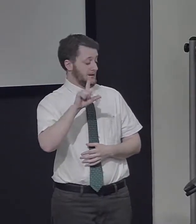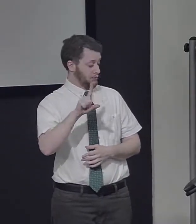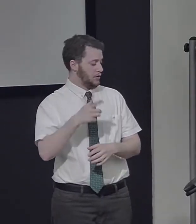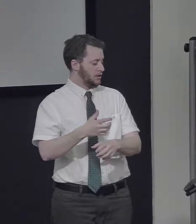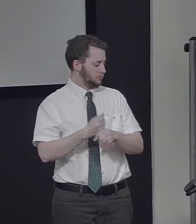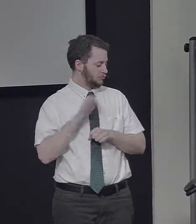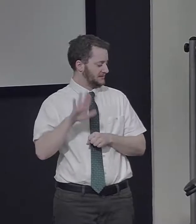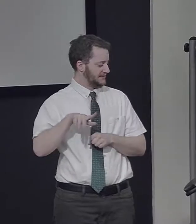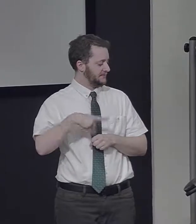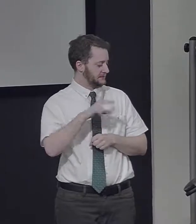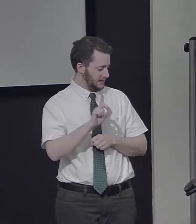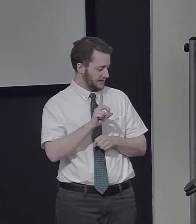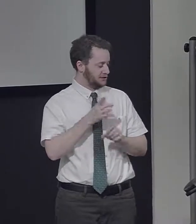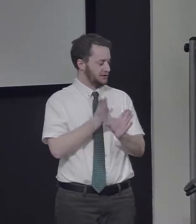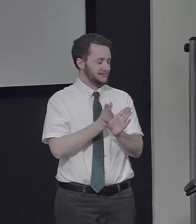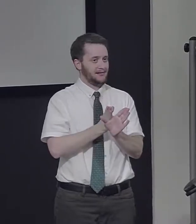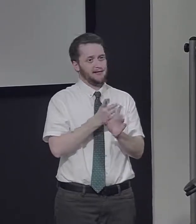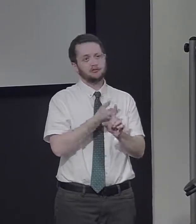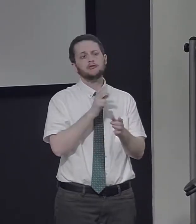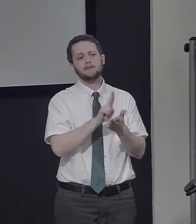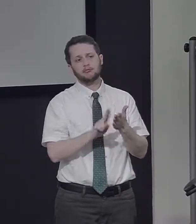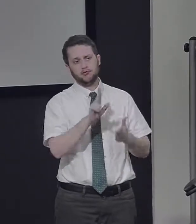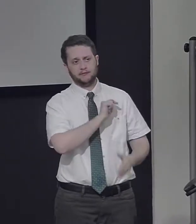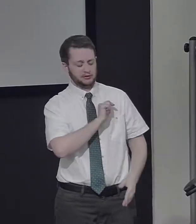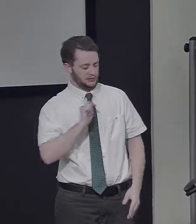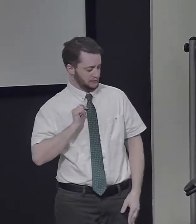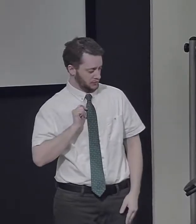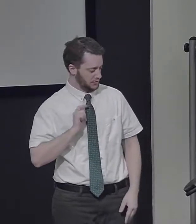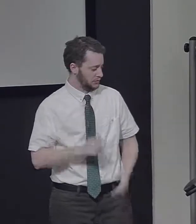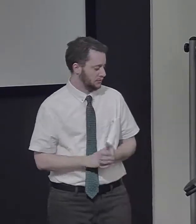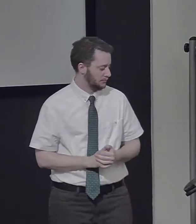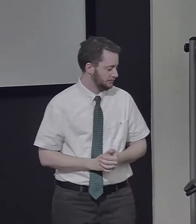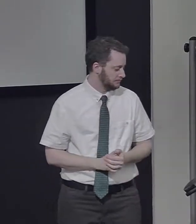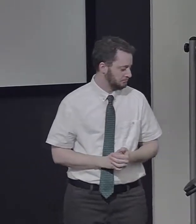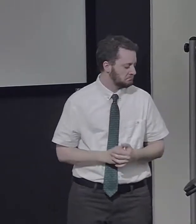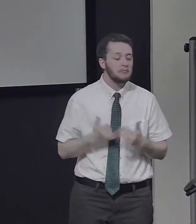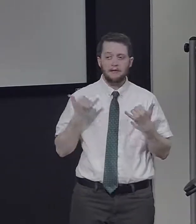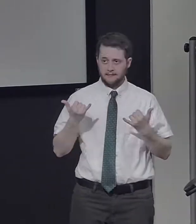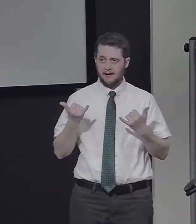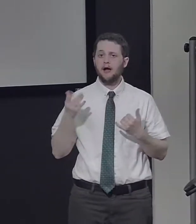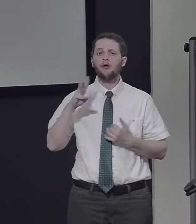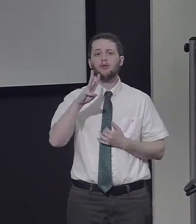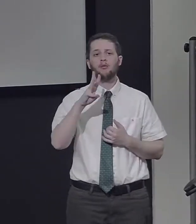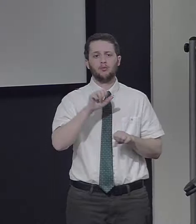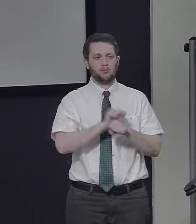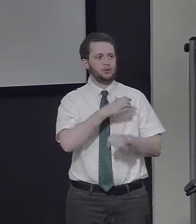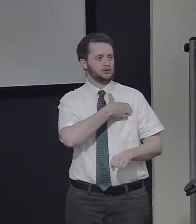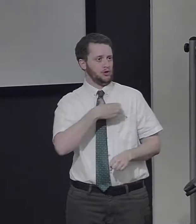In 1981, Dr. Schachter received his PhD in psychology from the University of Toronto.